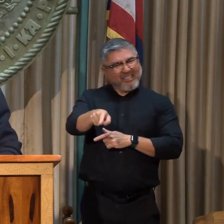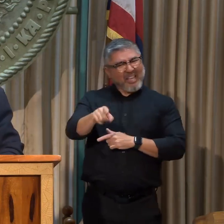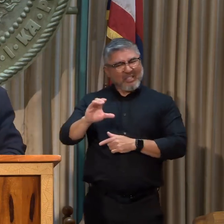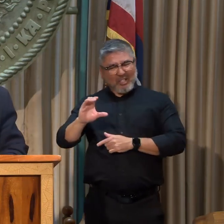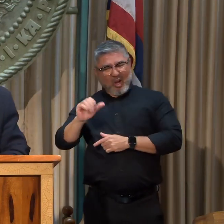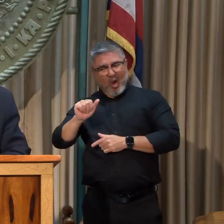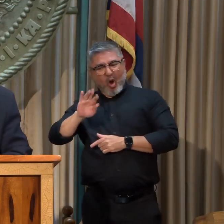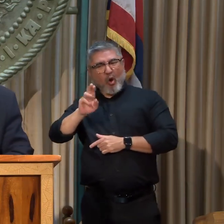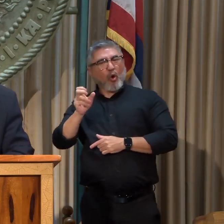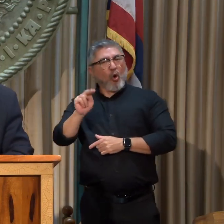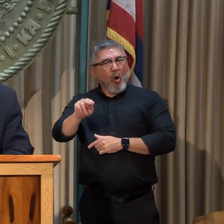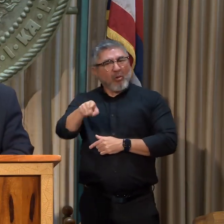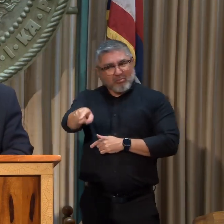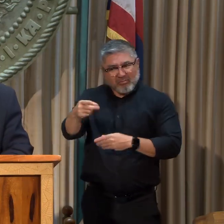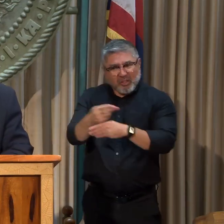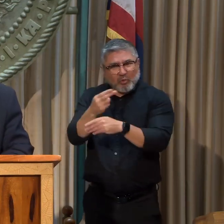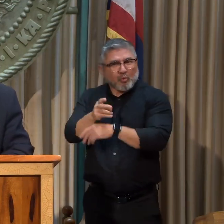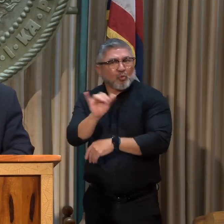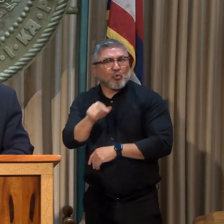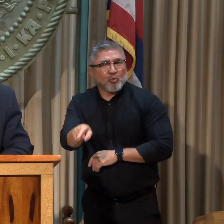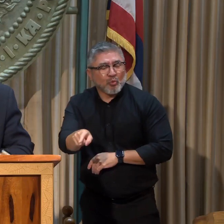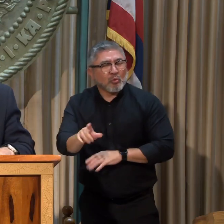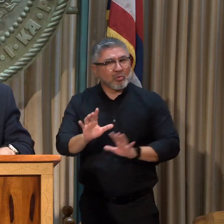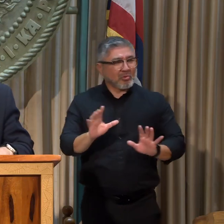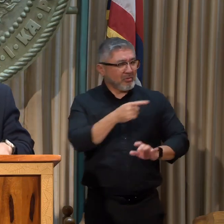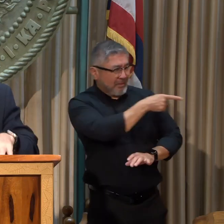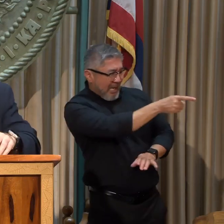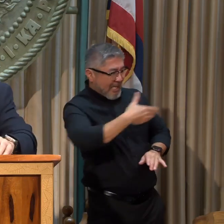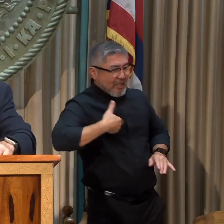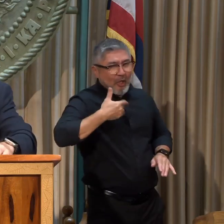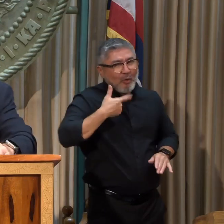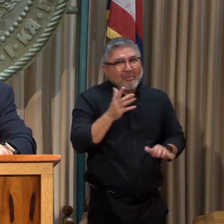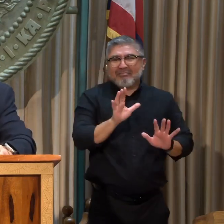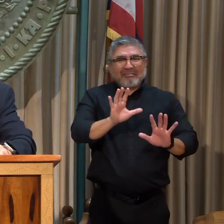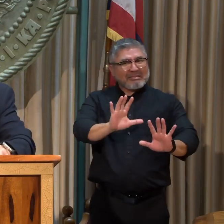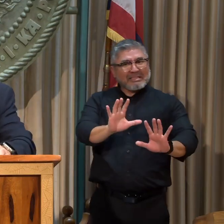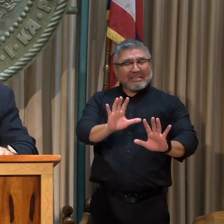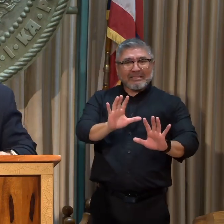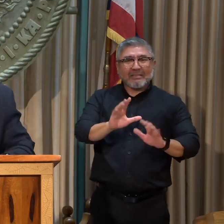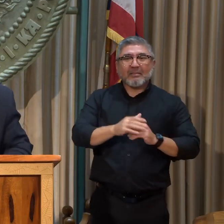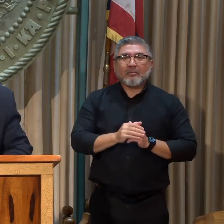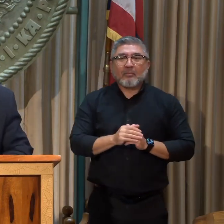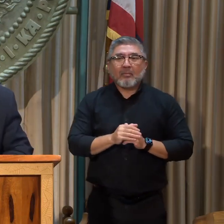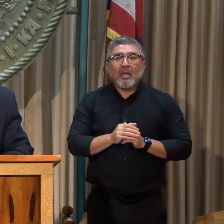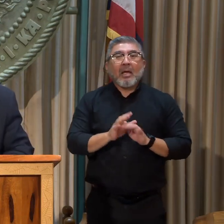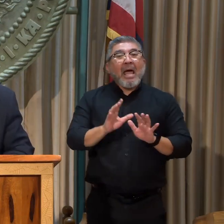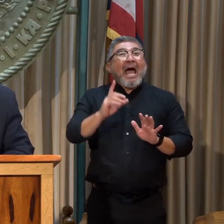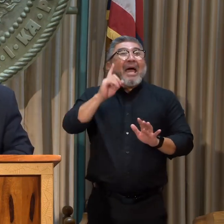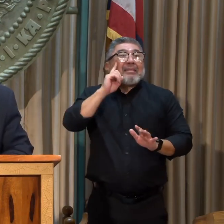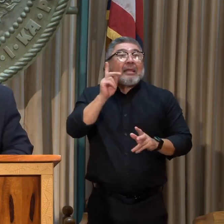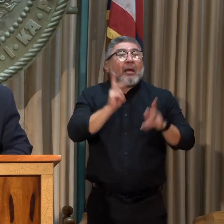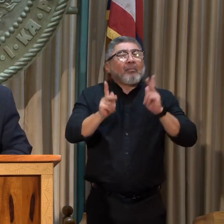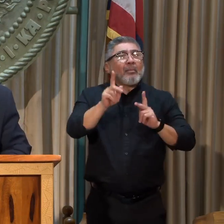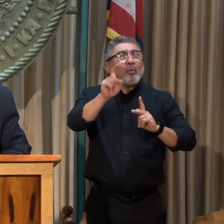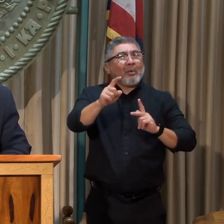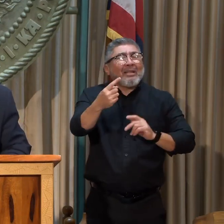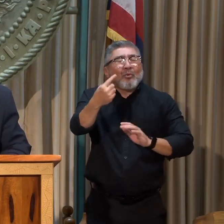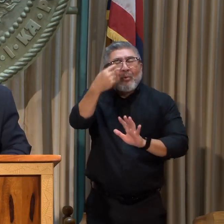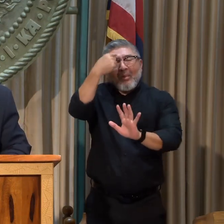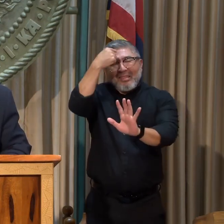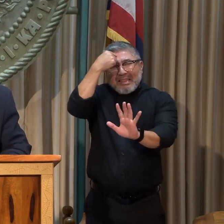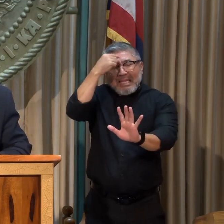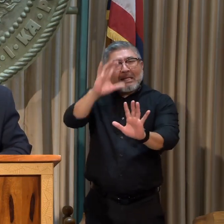concerns about. I think people are going to have to be more thoughtful about the amount that they travel. That's going to be one thing that